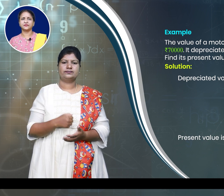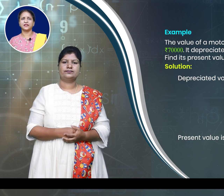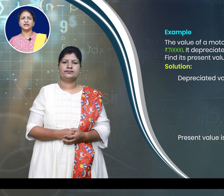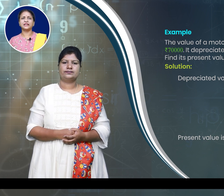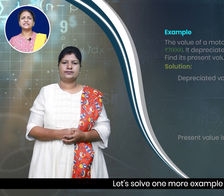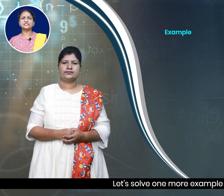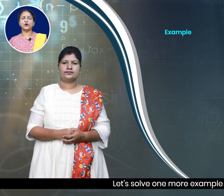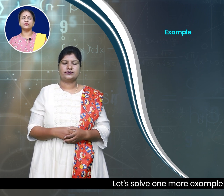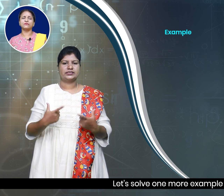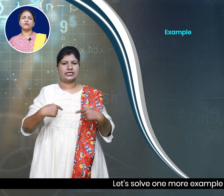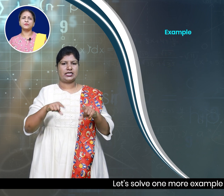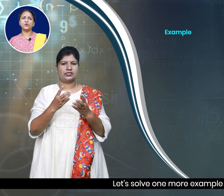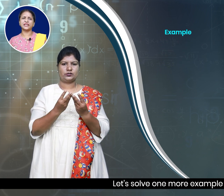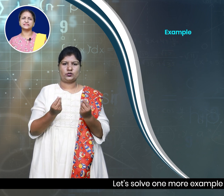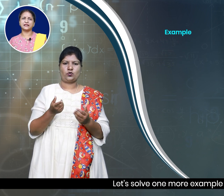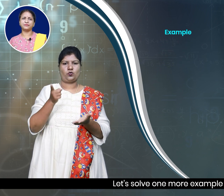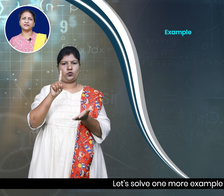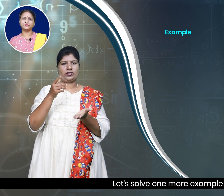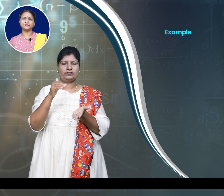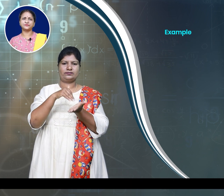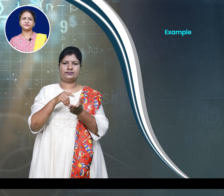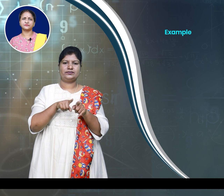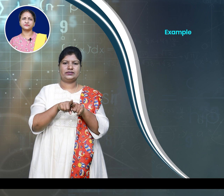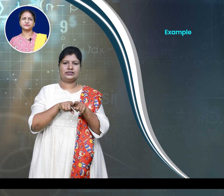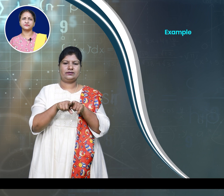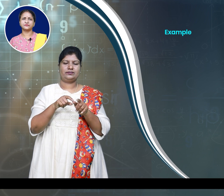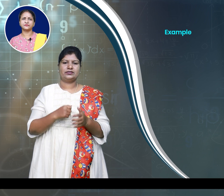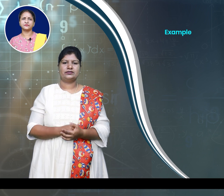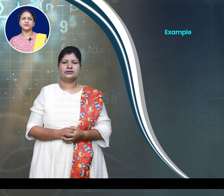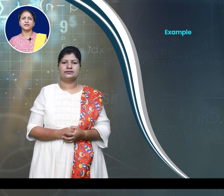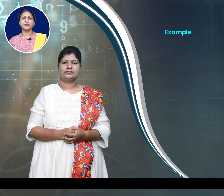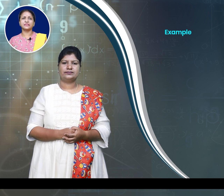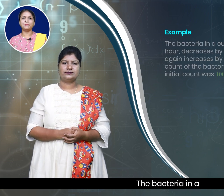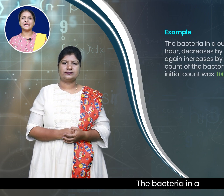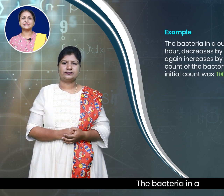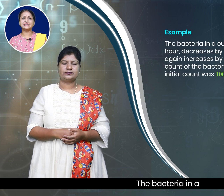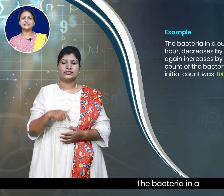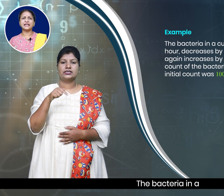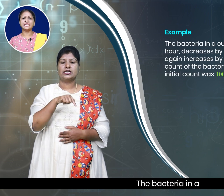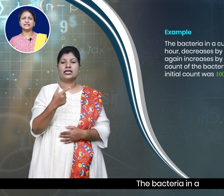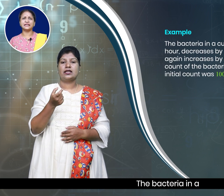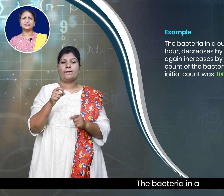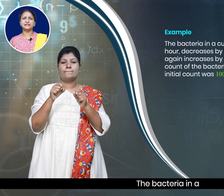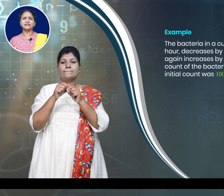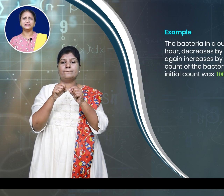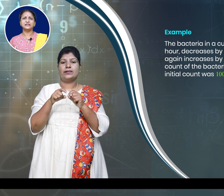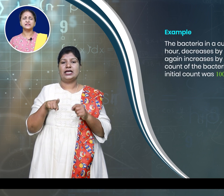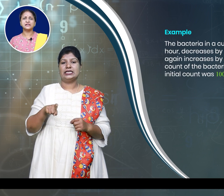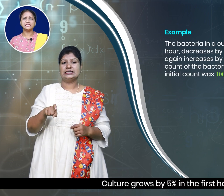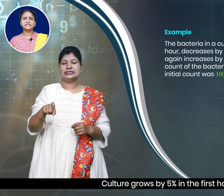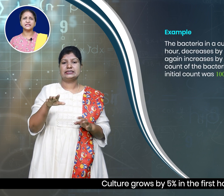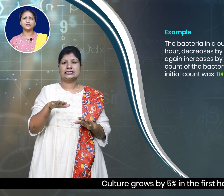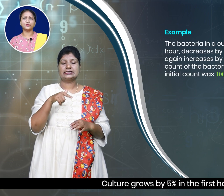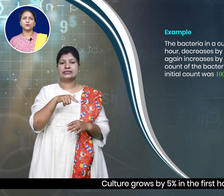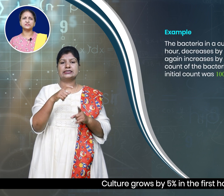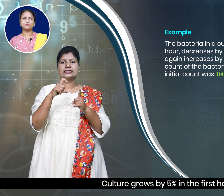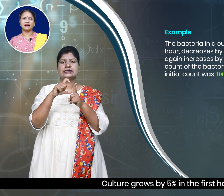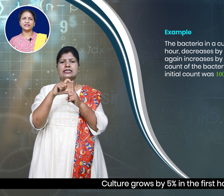Let us solve one more example. The bacteria in a culture grows by